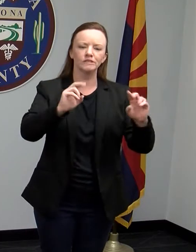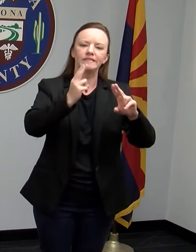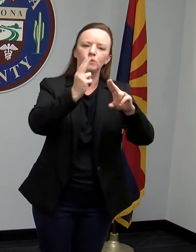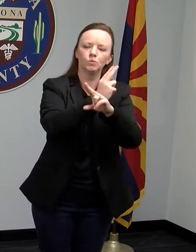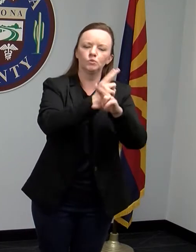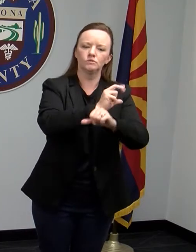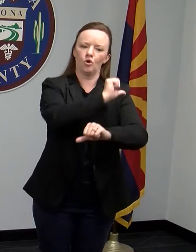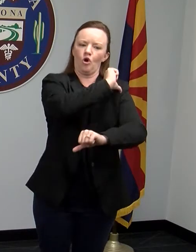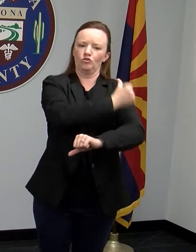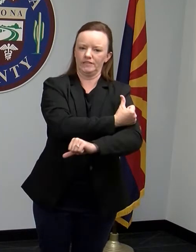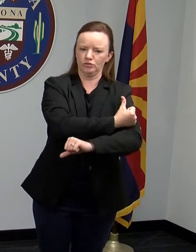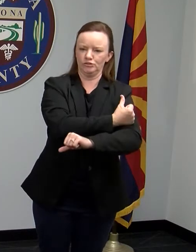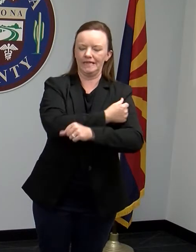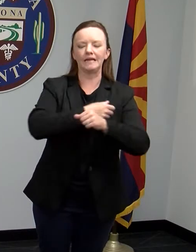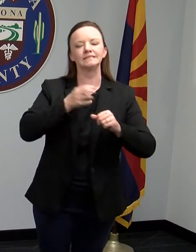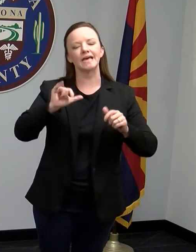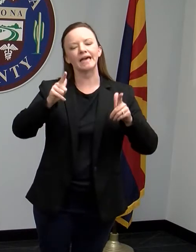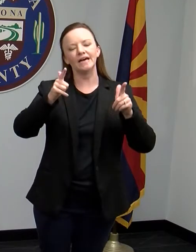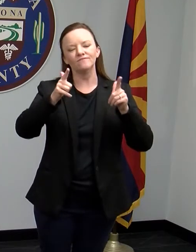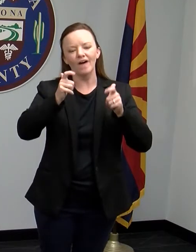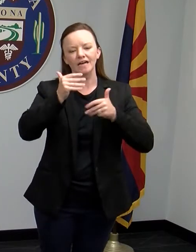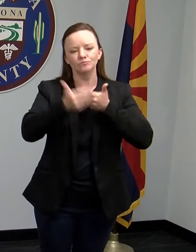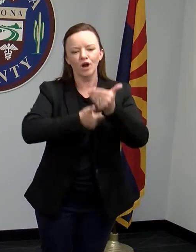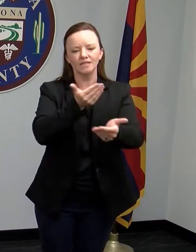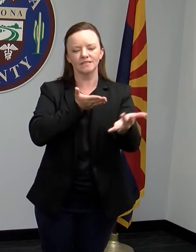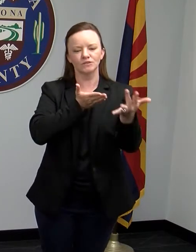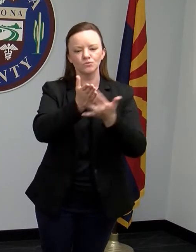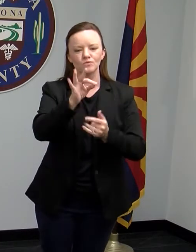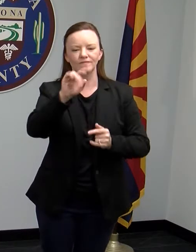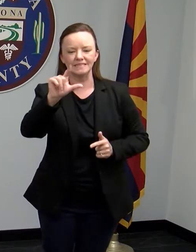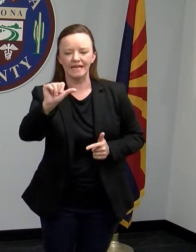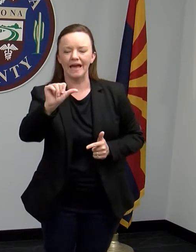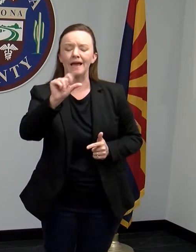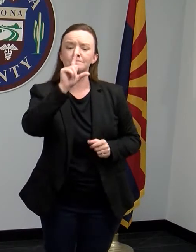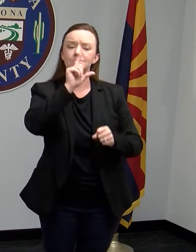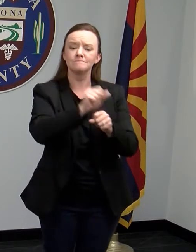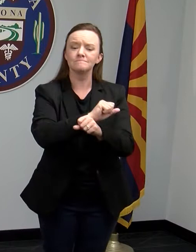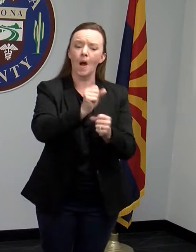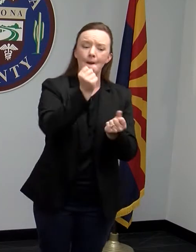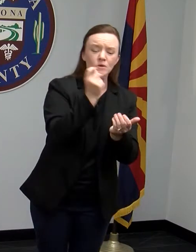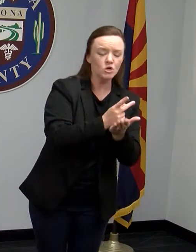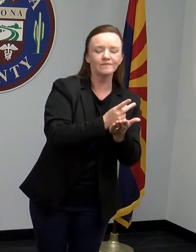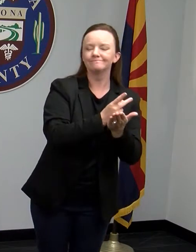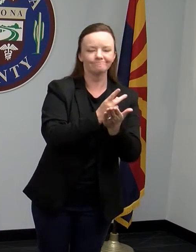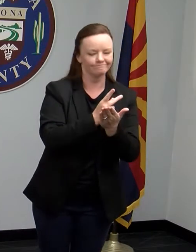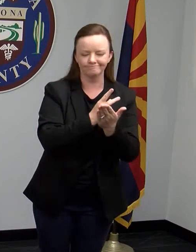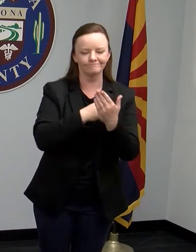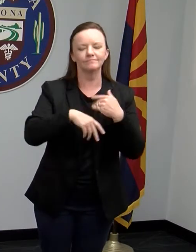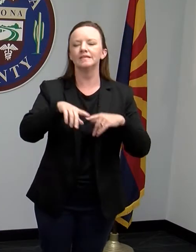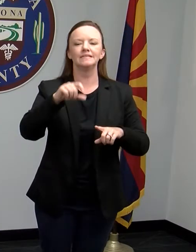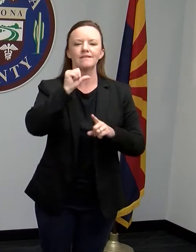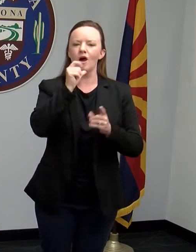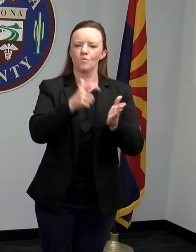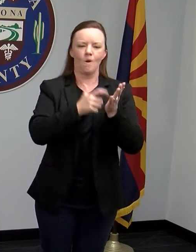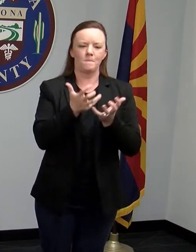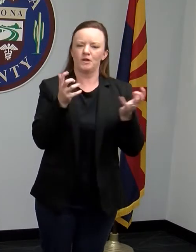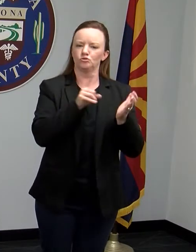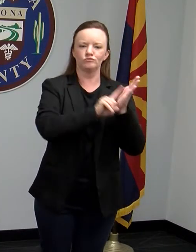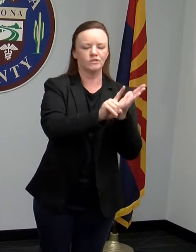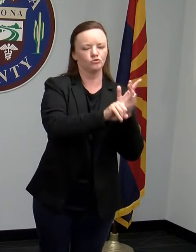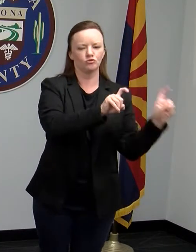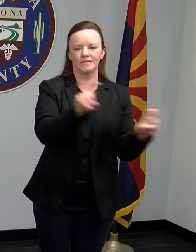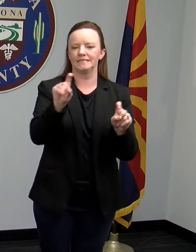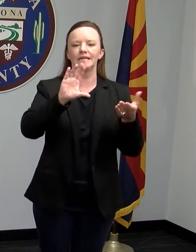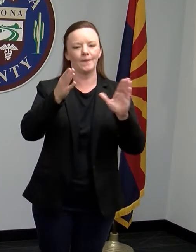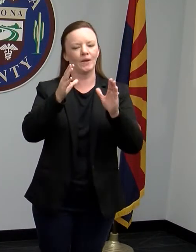the FDA, and it doesn't require as much research or testing to get an EUA. The problem with